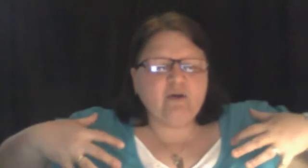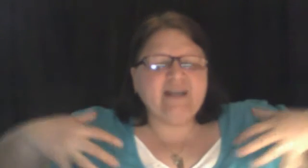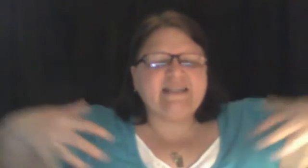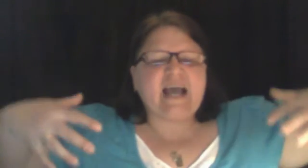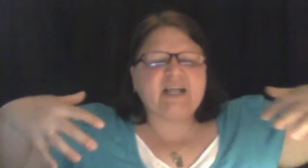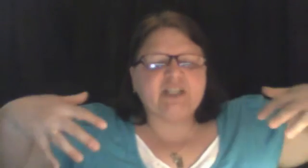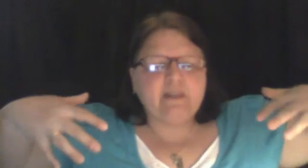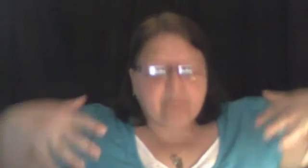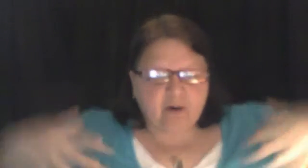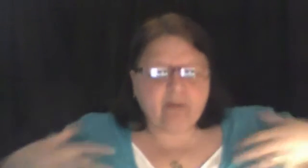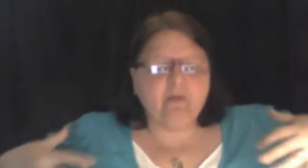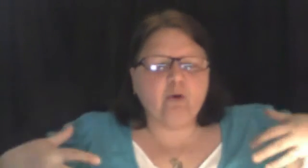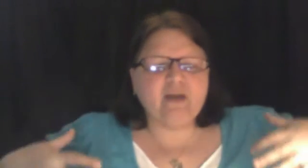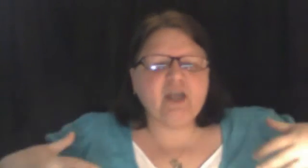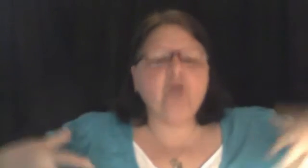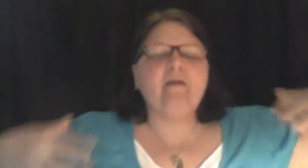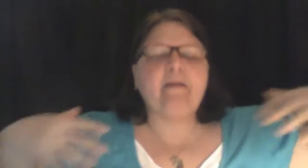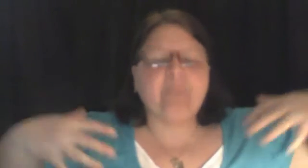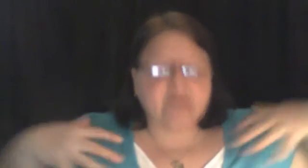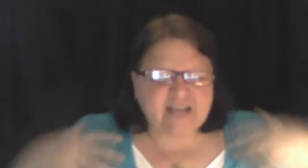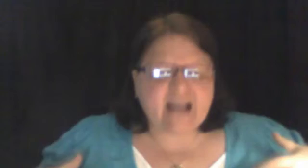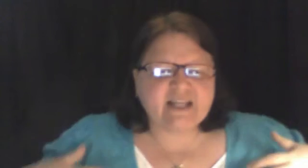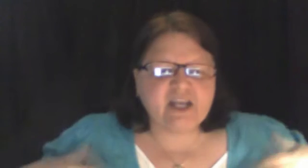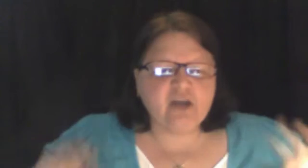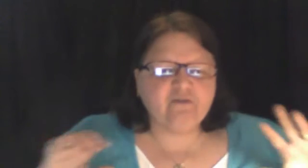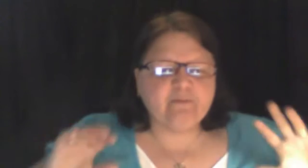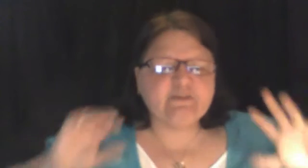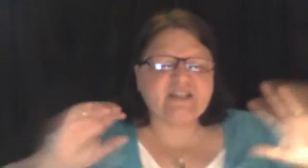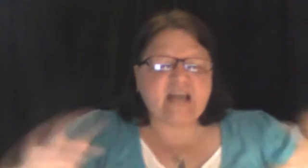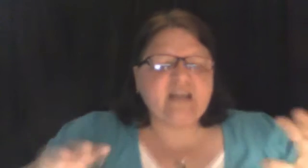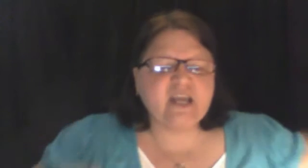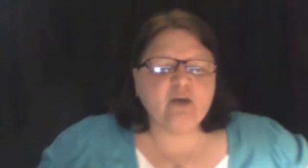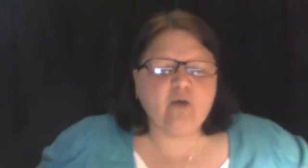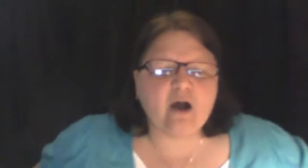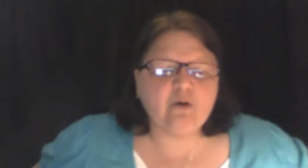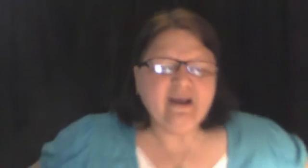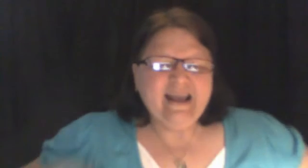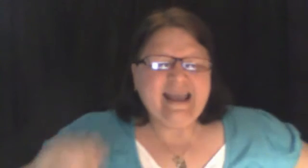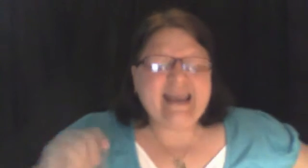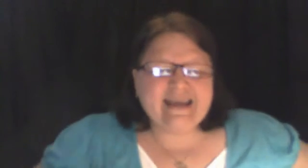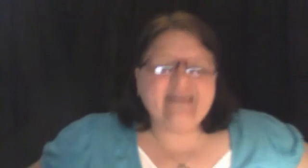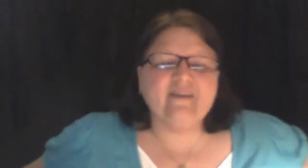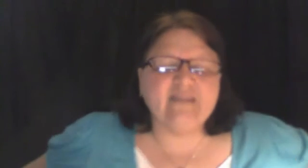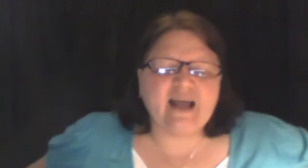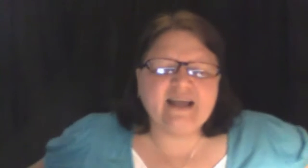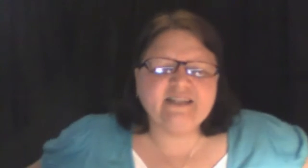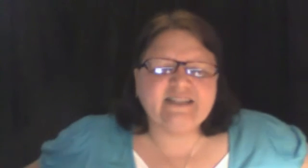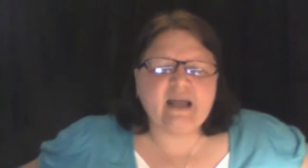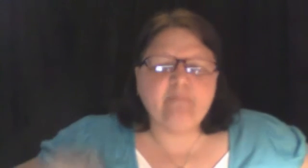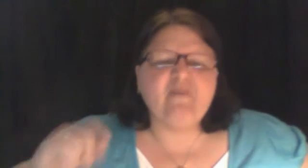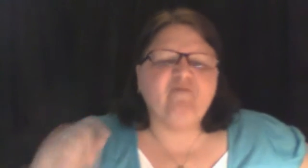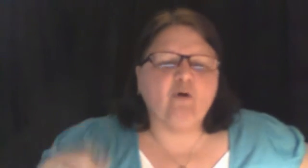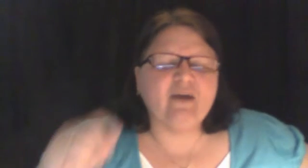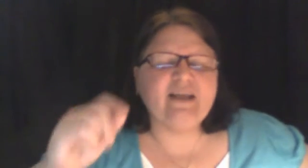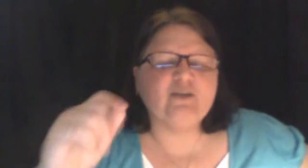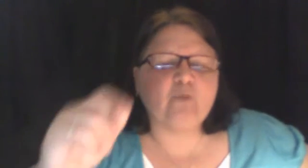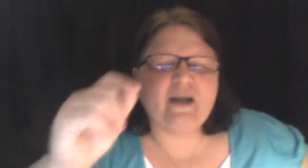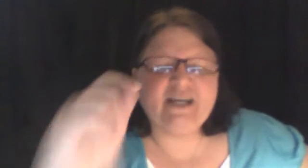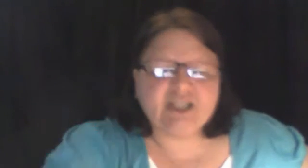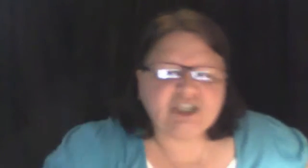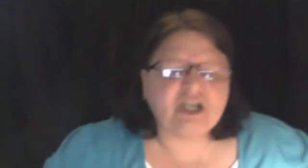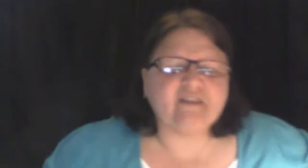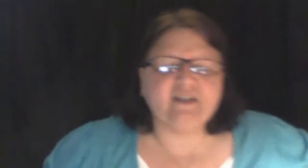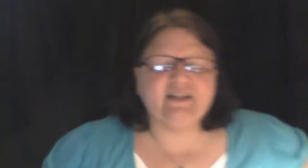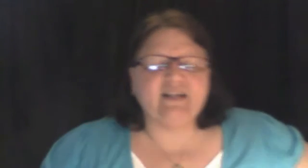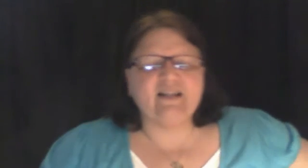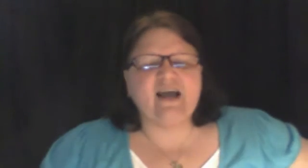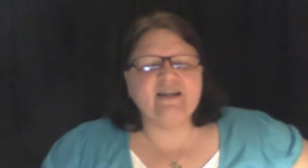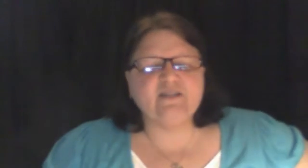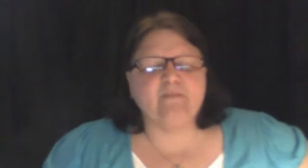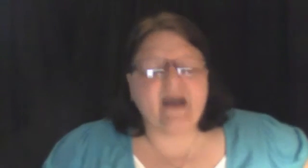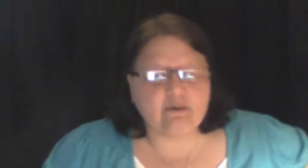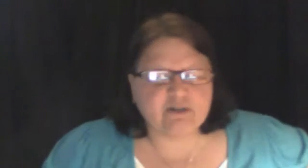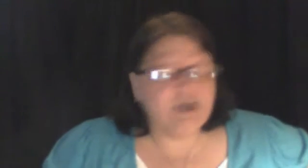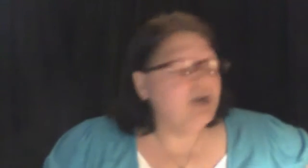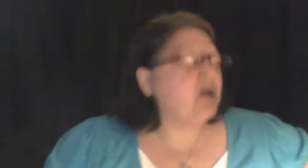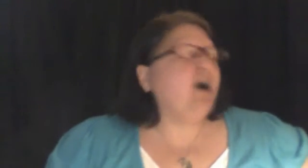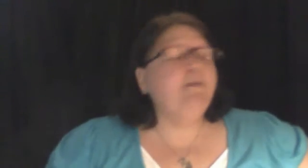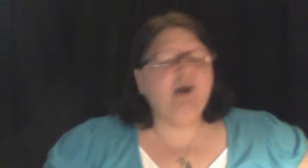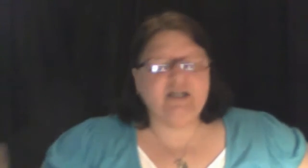He's actually promoting you by protecting you from sending you out into the lion's den before he's ready to shut the lion's mouth. Come on,